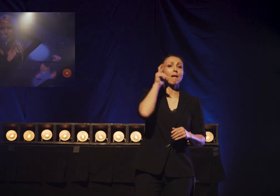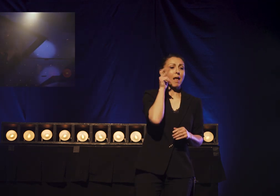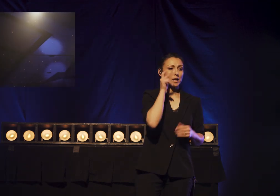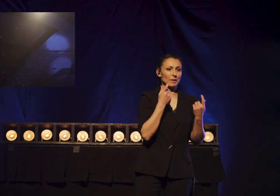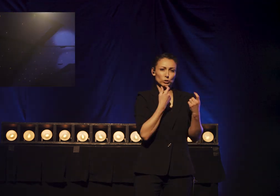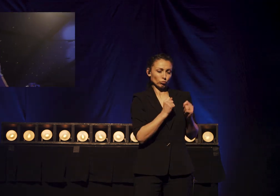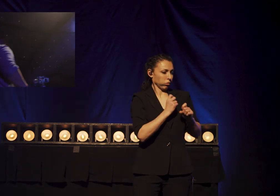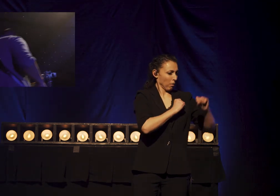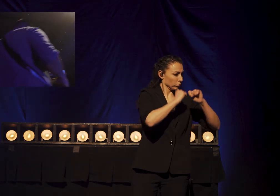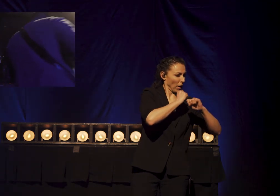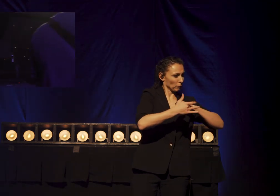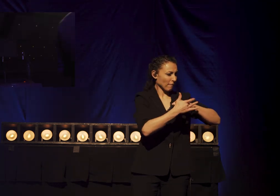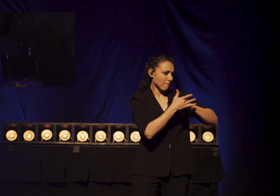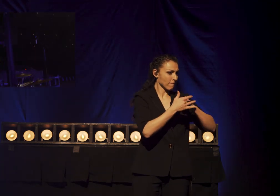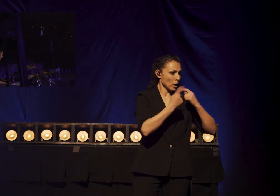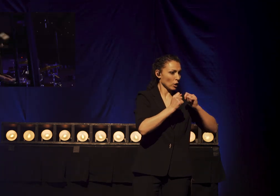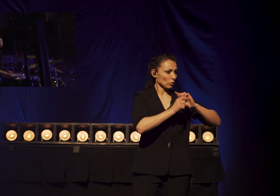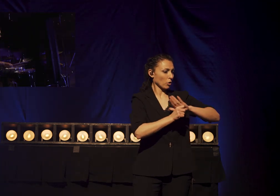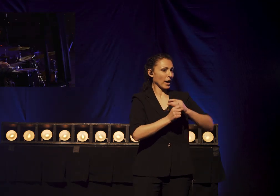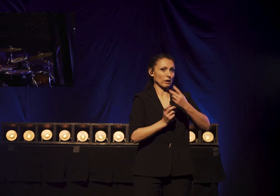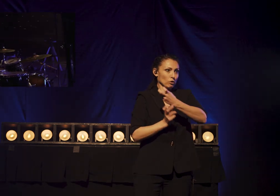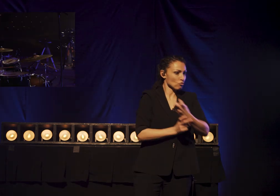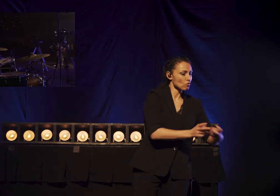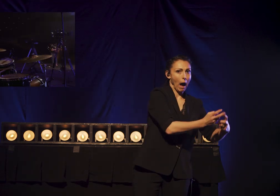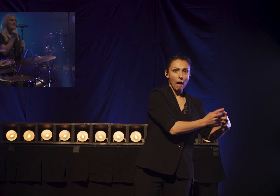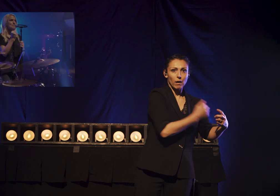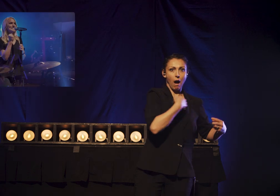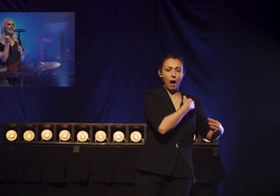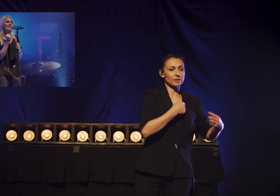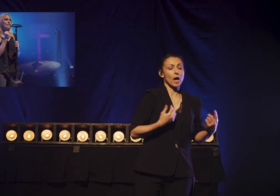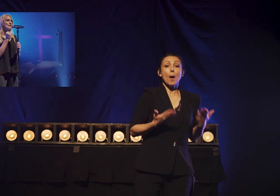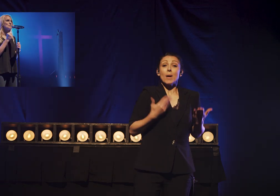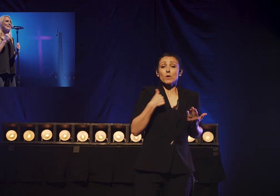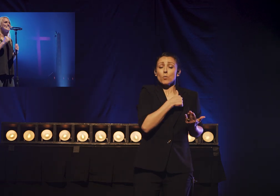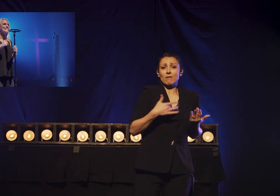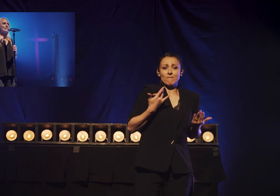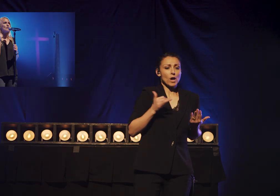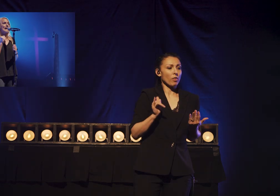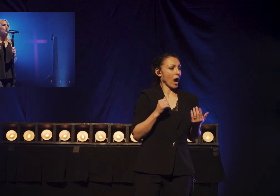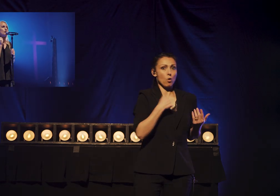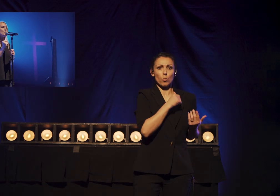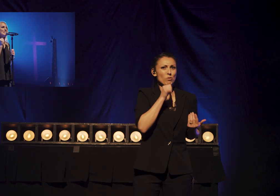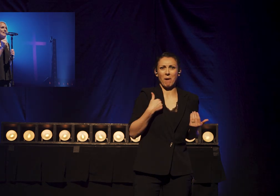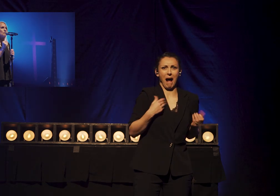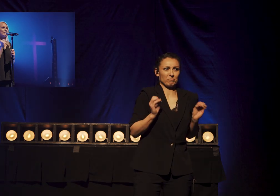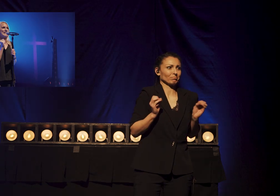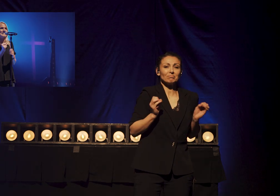We may not be able to gather right now and that might be feeling like we've got something taken from us. But God says that we lack no good thing when you're His.